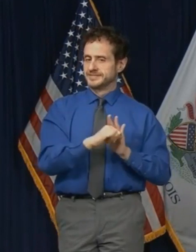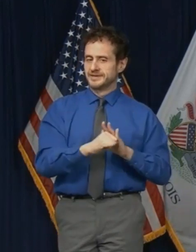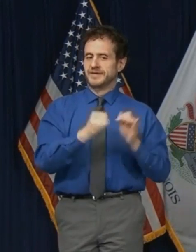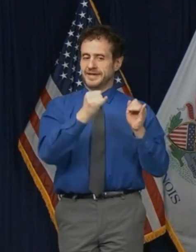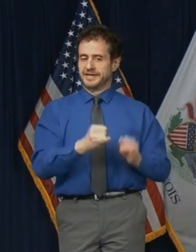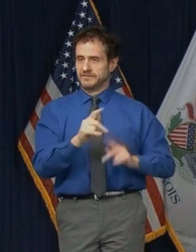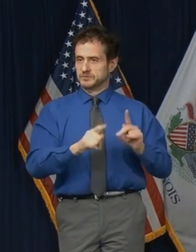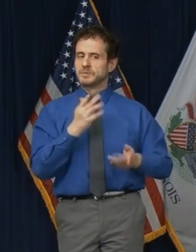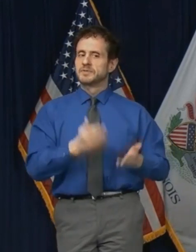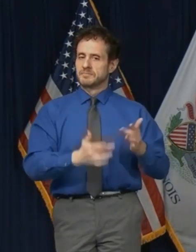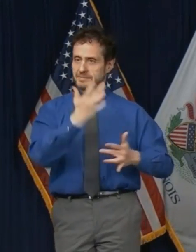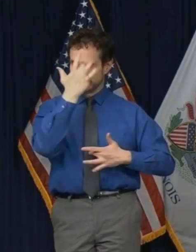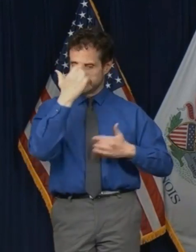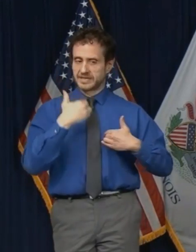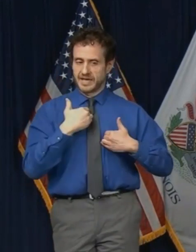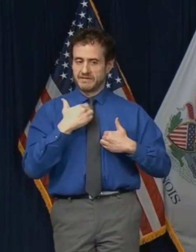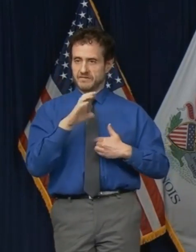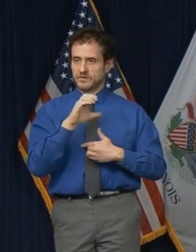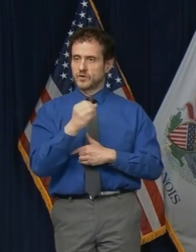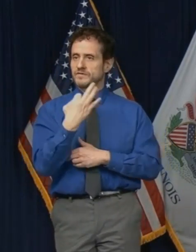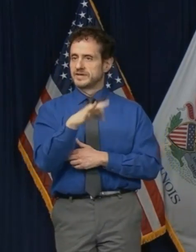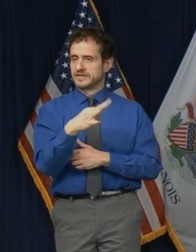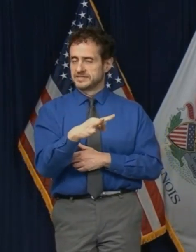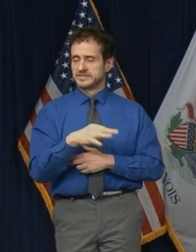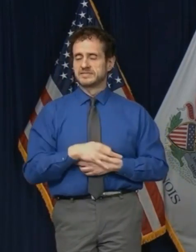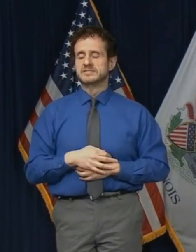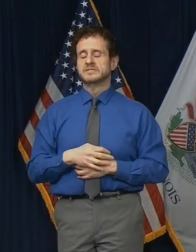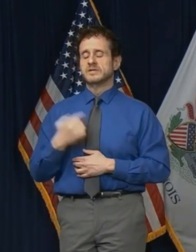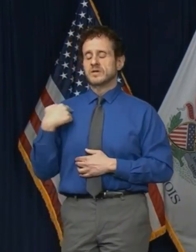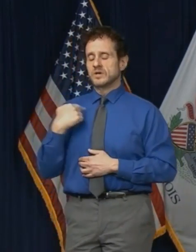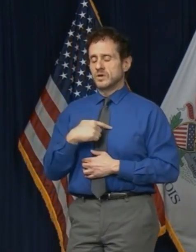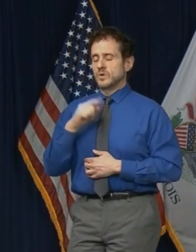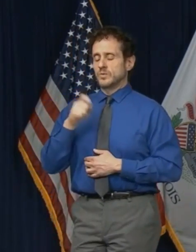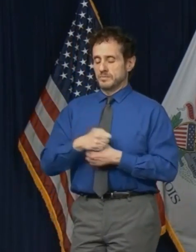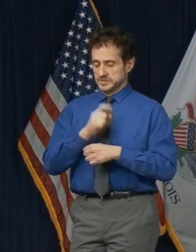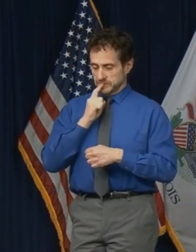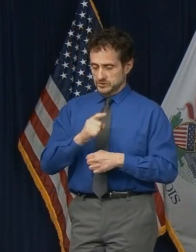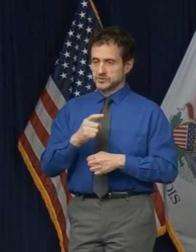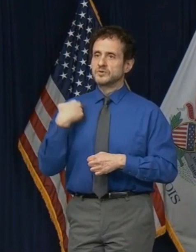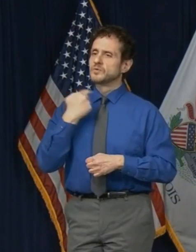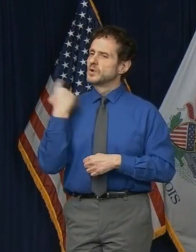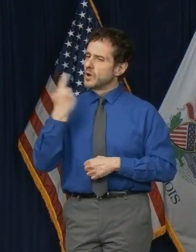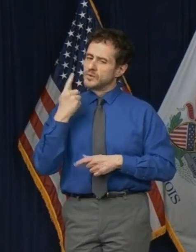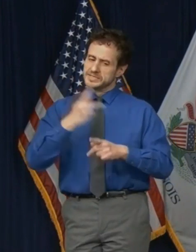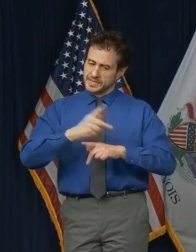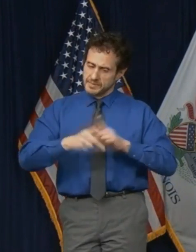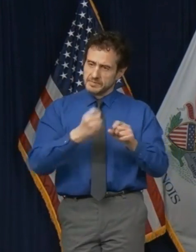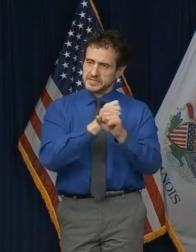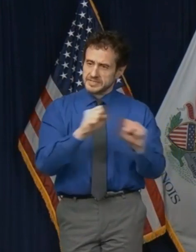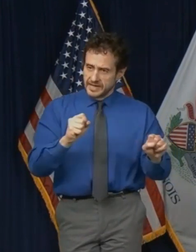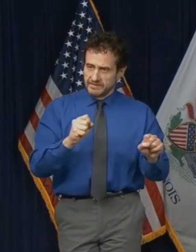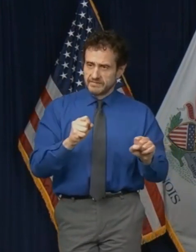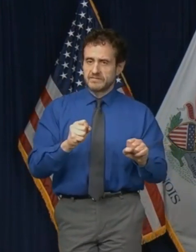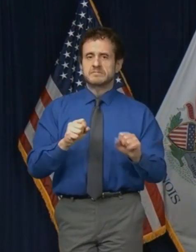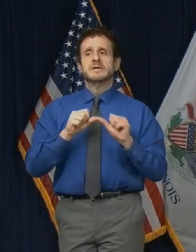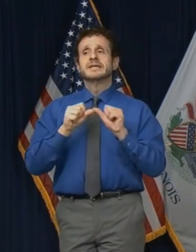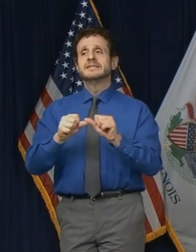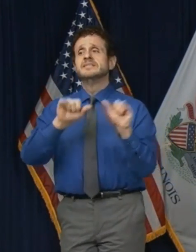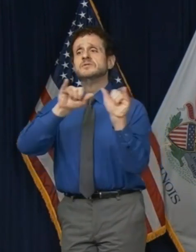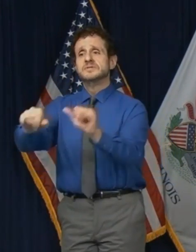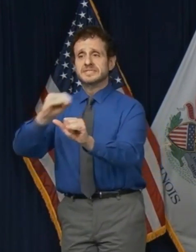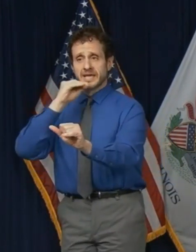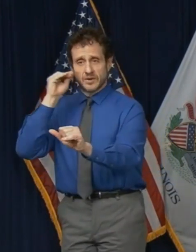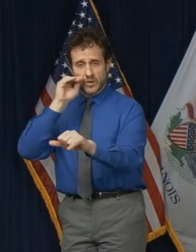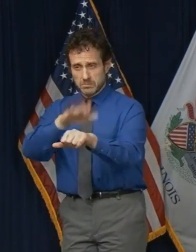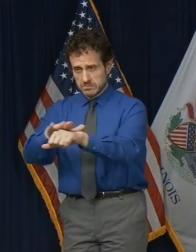an individual. We must always be disciplined to ensure that we remain safe. We must continue to stay home. We must